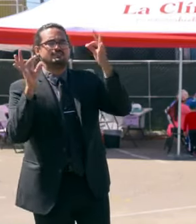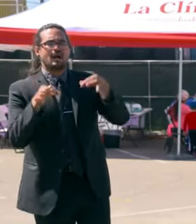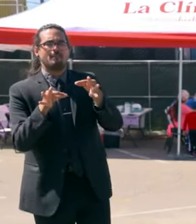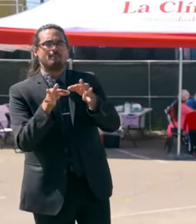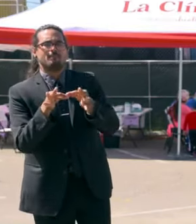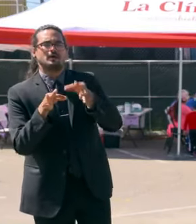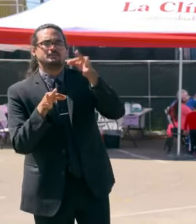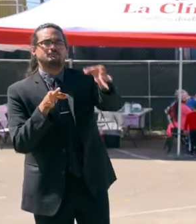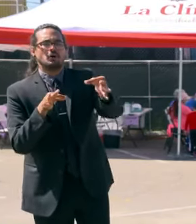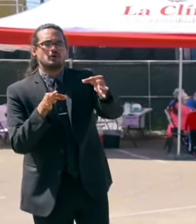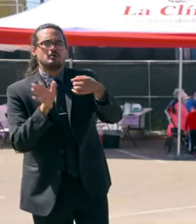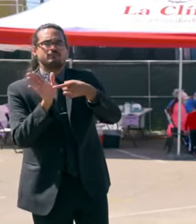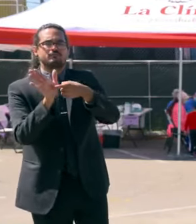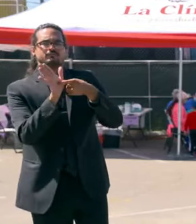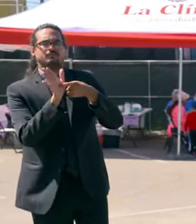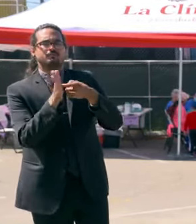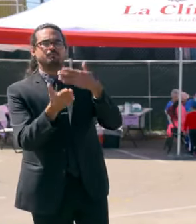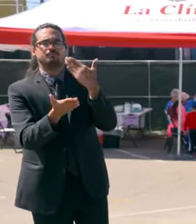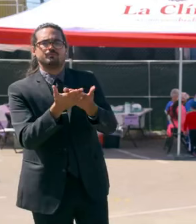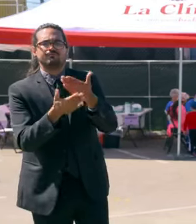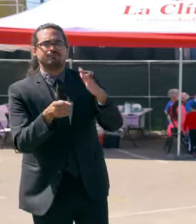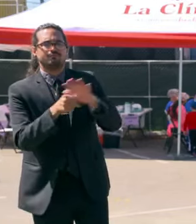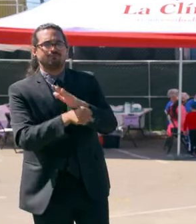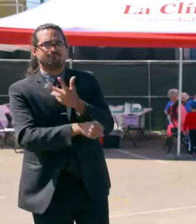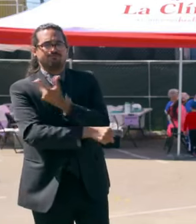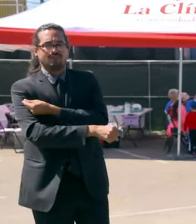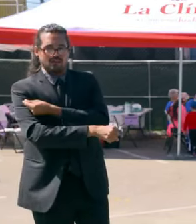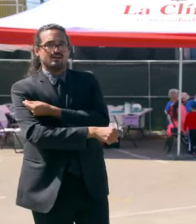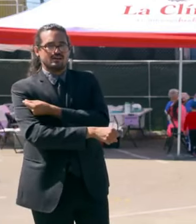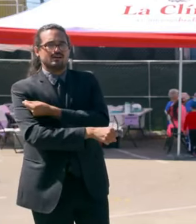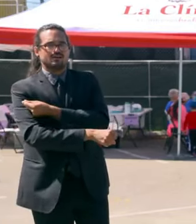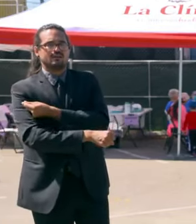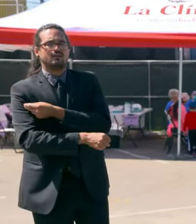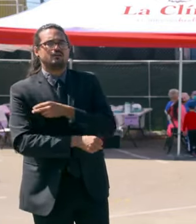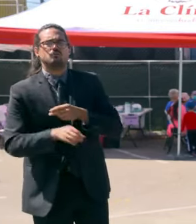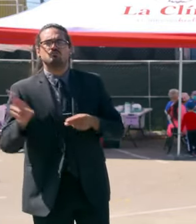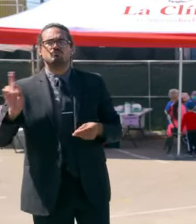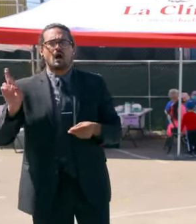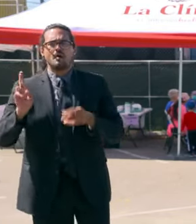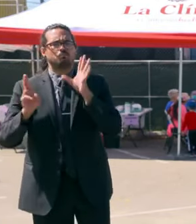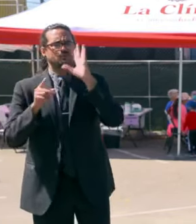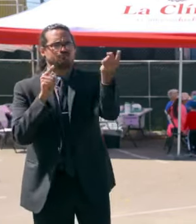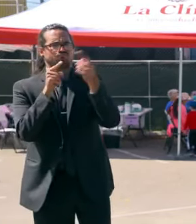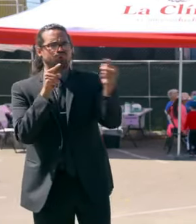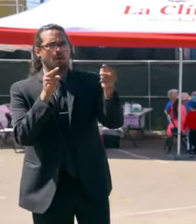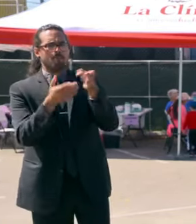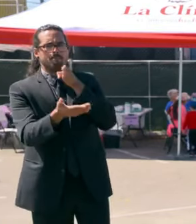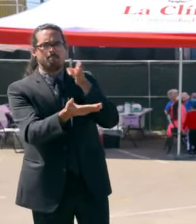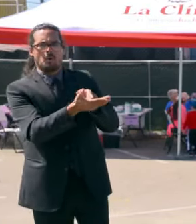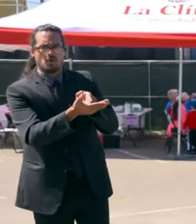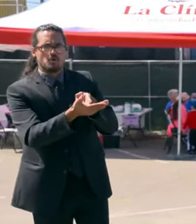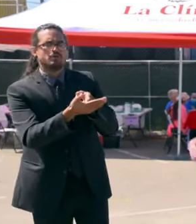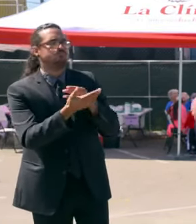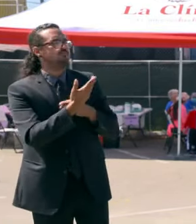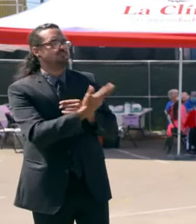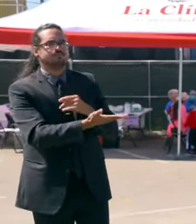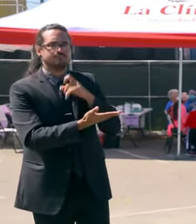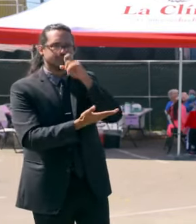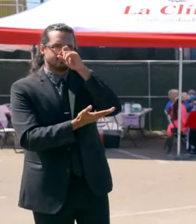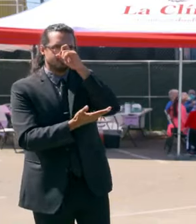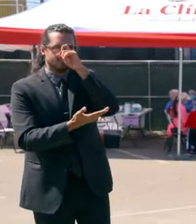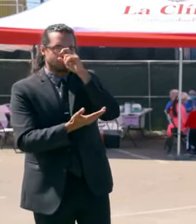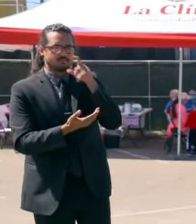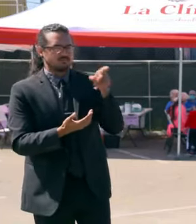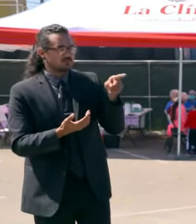vaccinated and to get workers to get the shots. Republicans are already saying they're going to oppose it. Did you and your or anybody in your